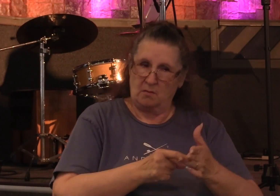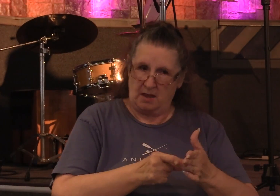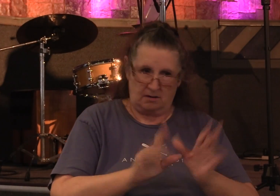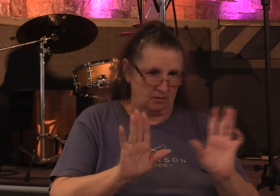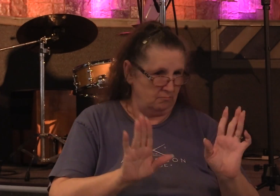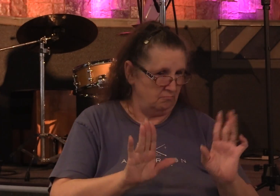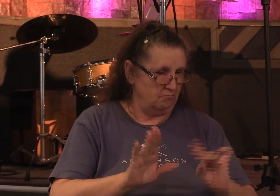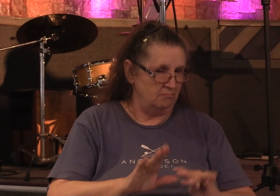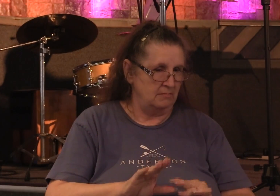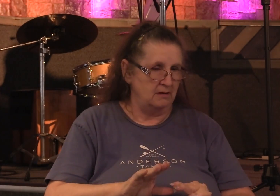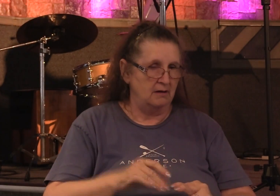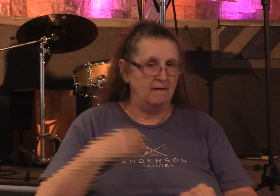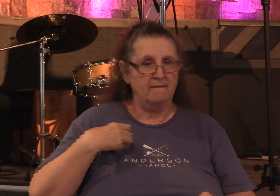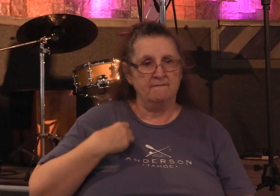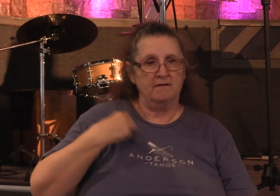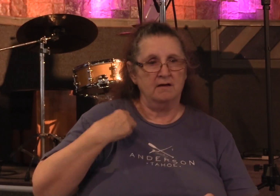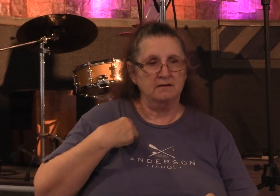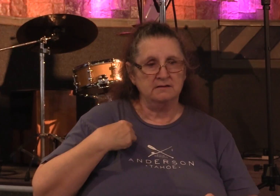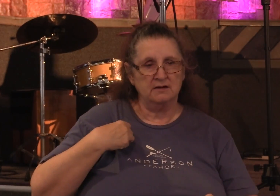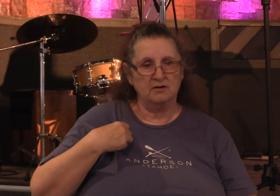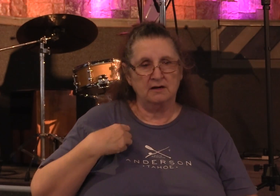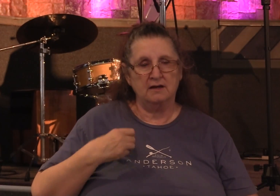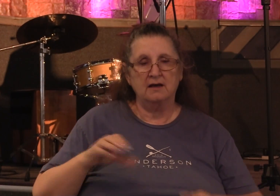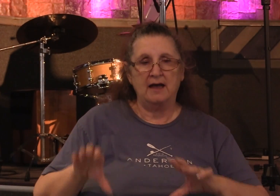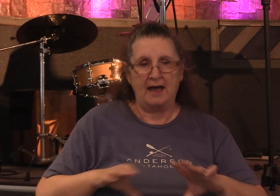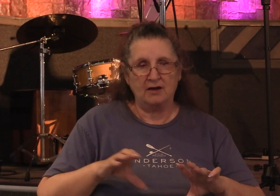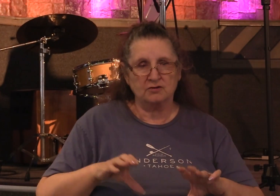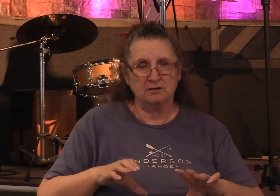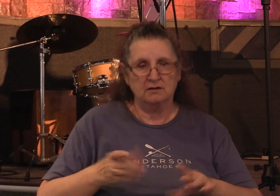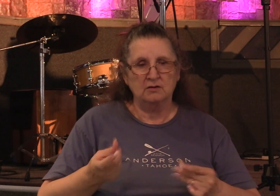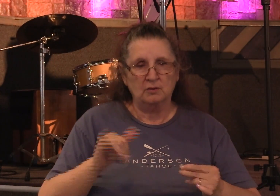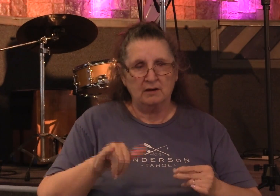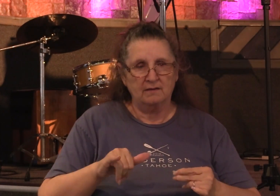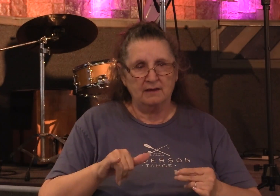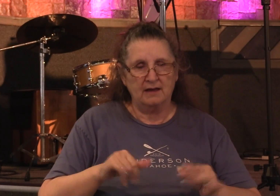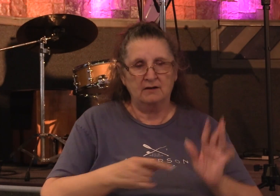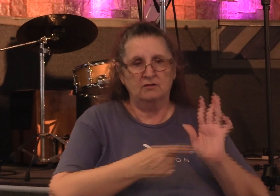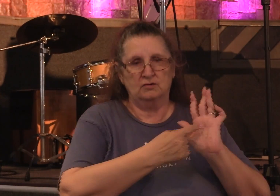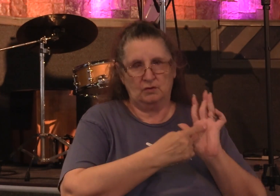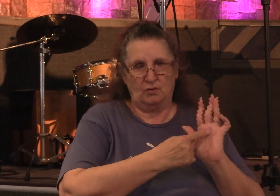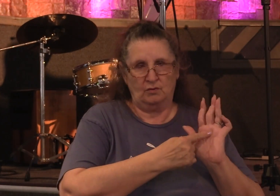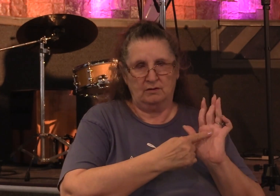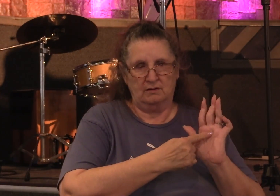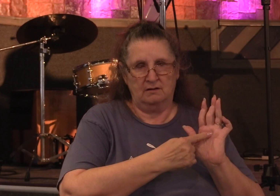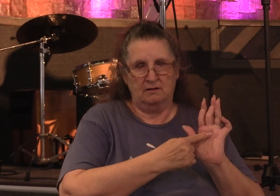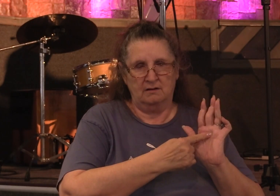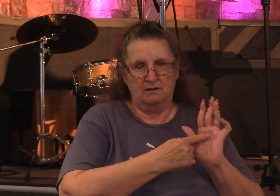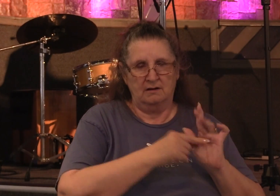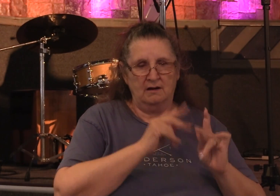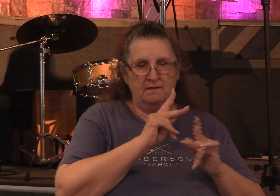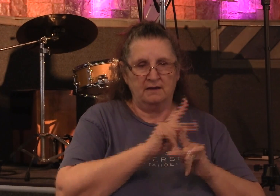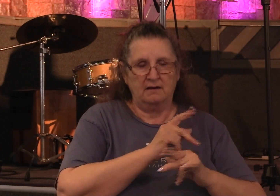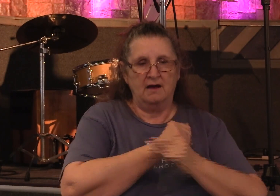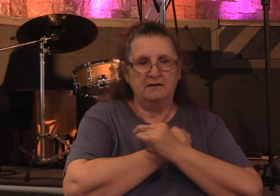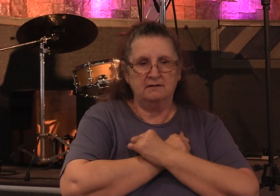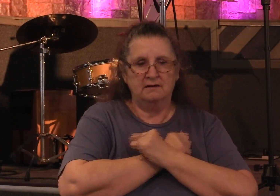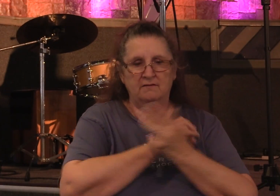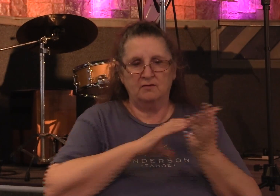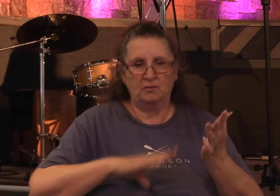It was a voluntary action. And in doing so, it was a demonstration of the type of love Christ said we need to have